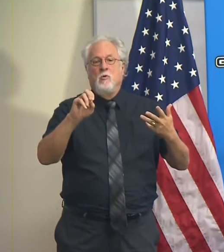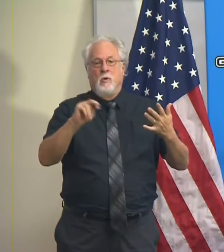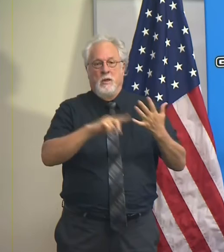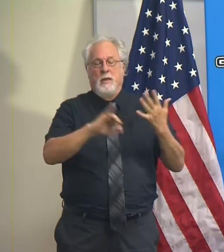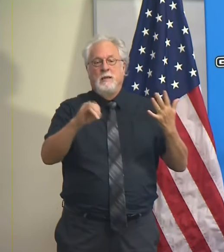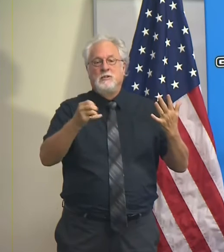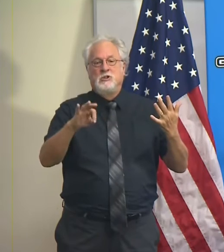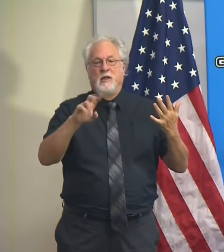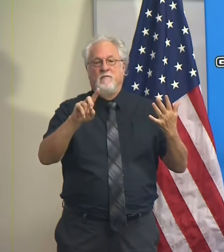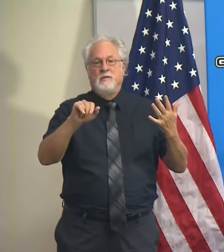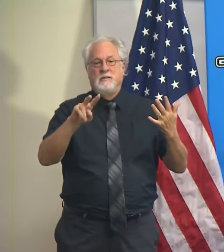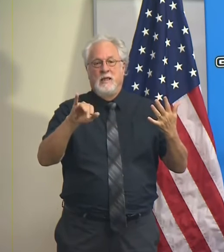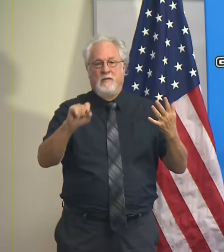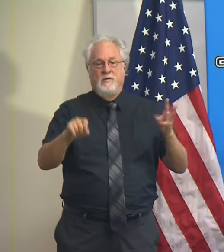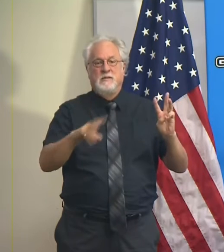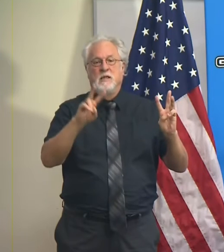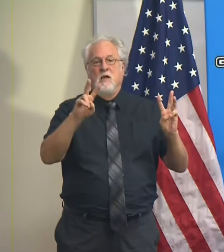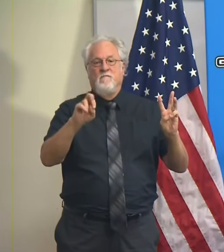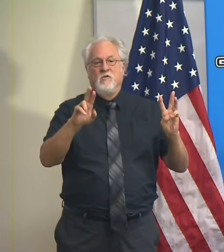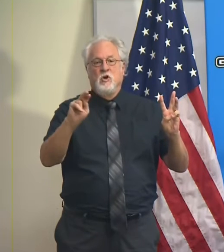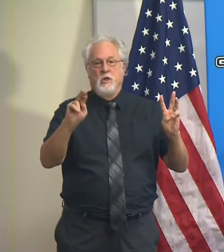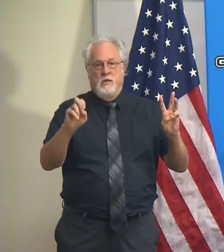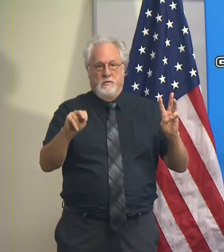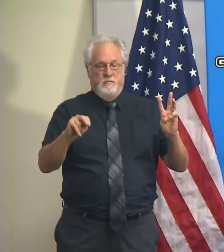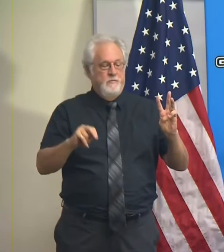Jefferson Davis, and Vernon.